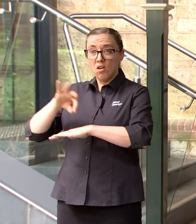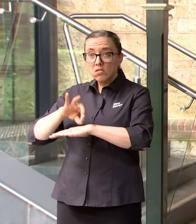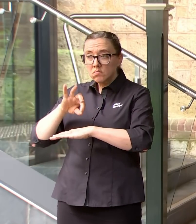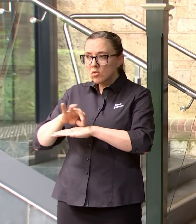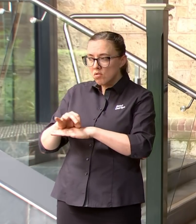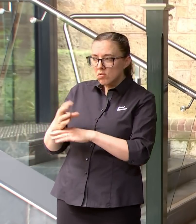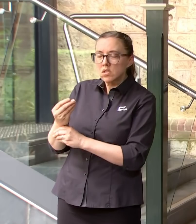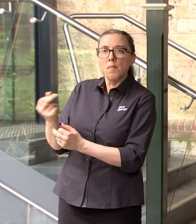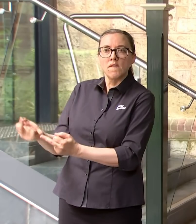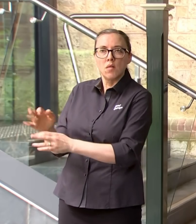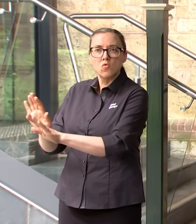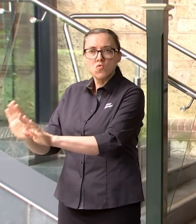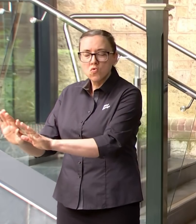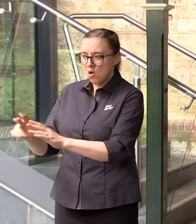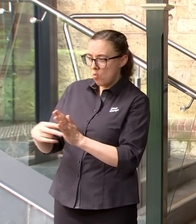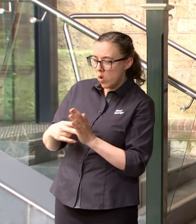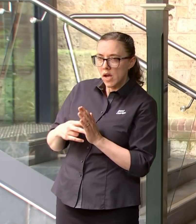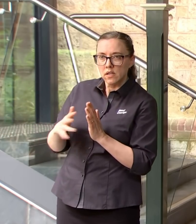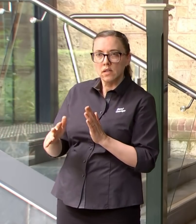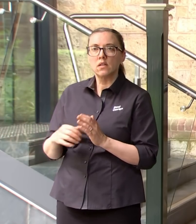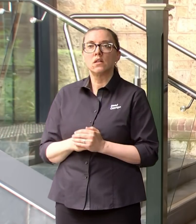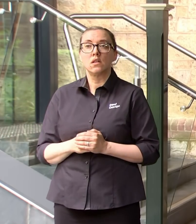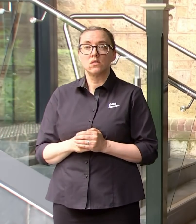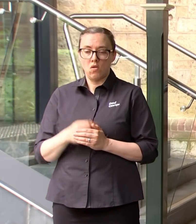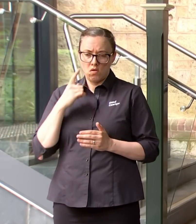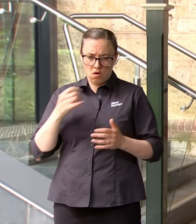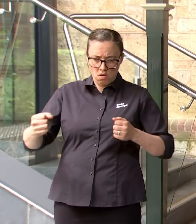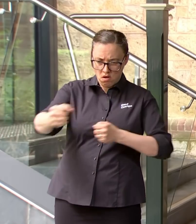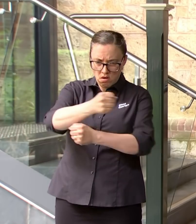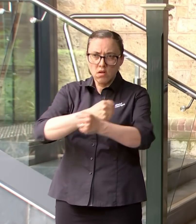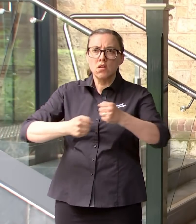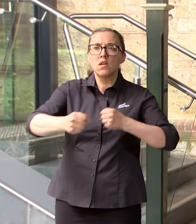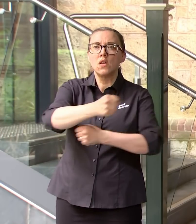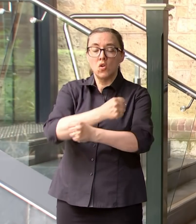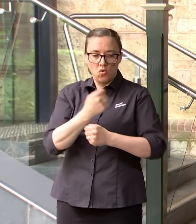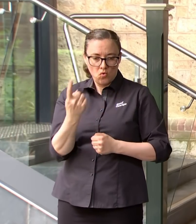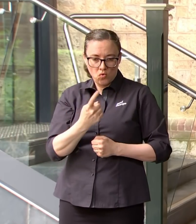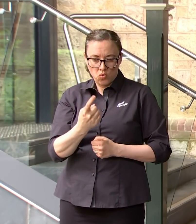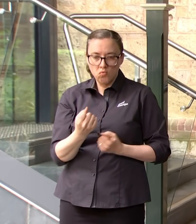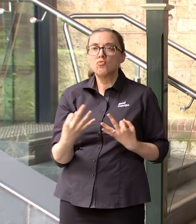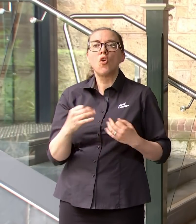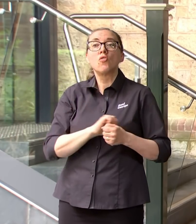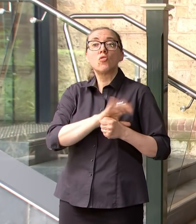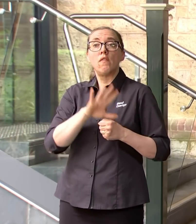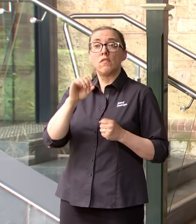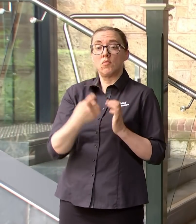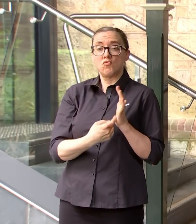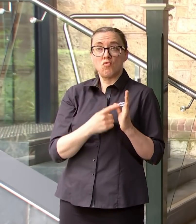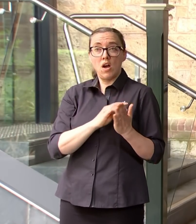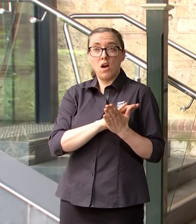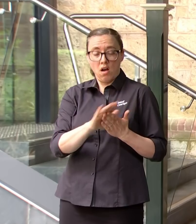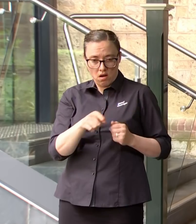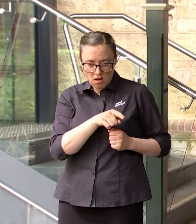but part of what we will ultimately be doing is decanting some non-COVID patients from the Royal Adelaide